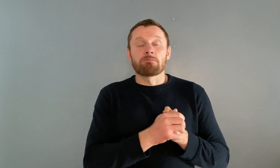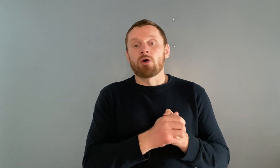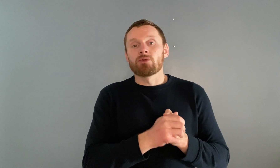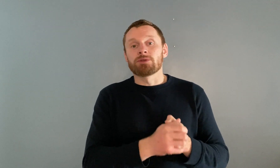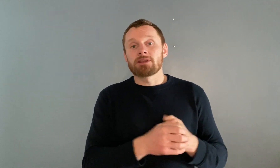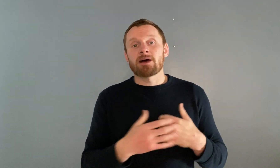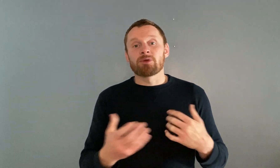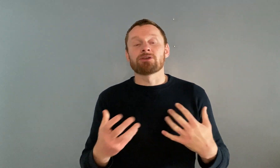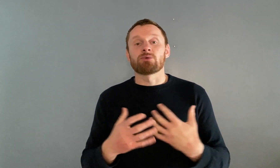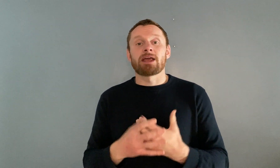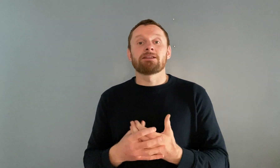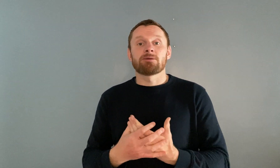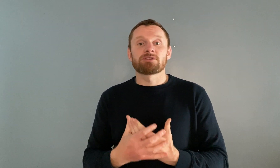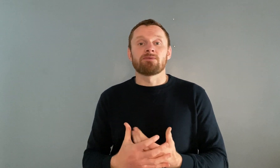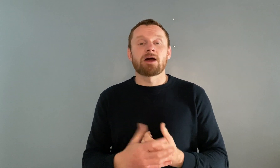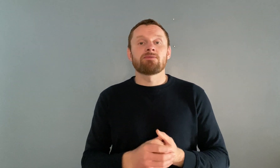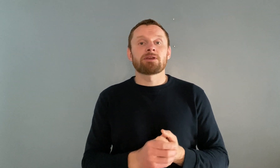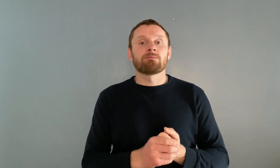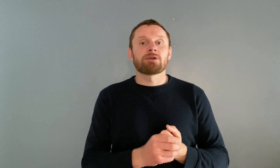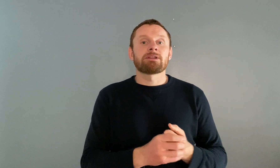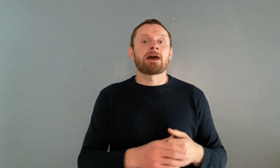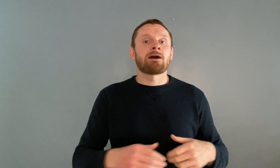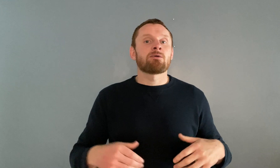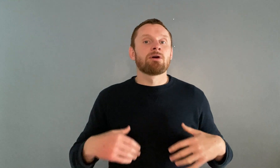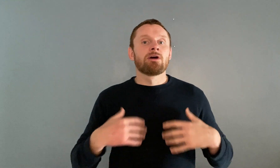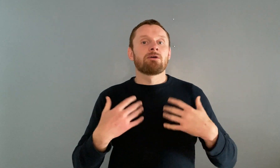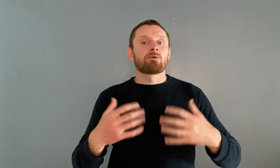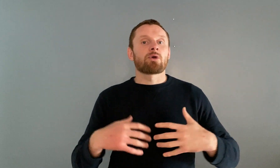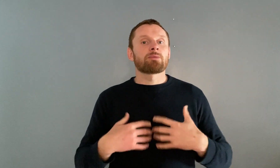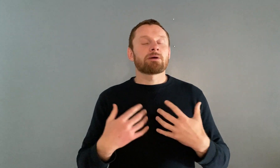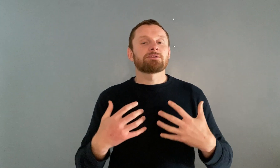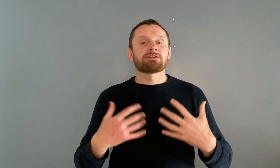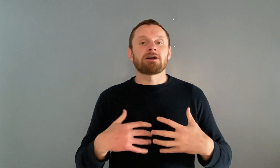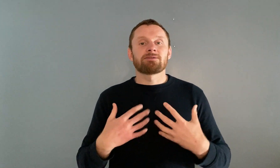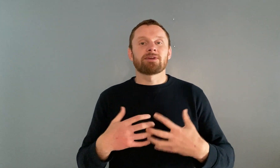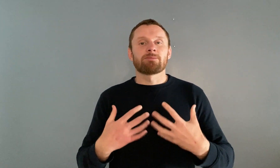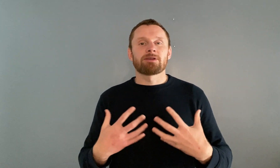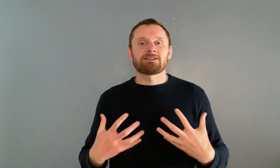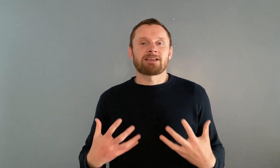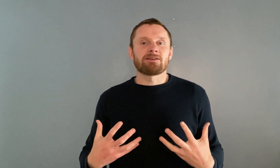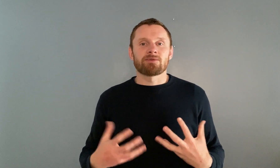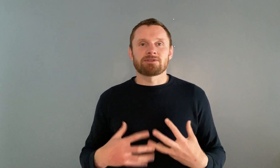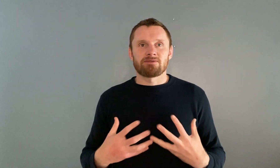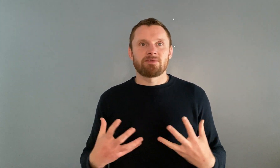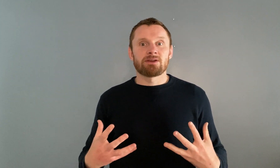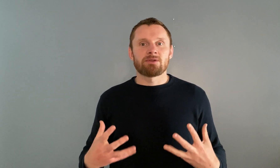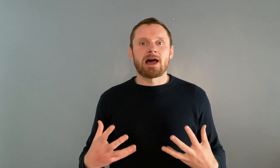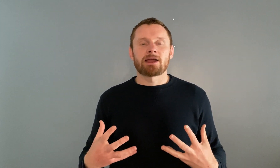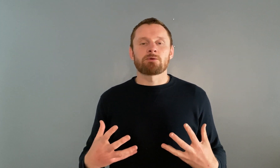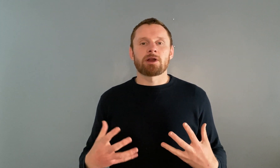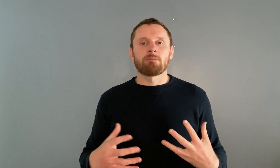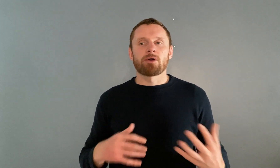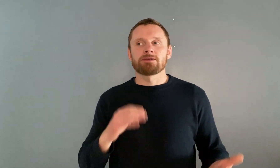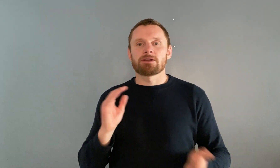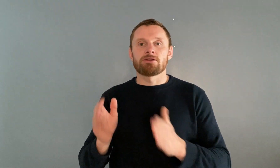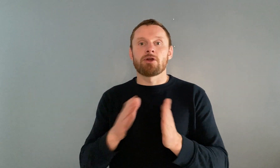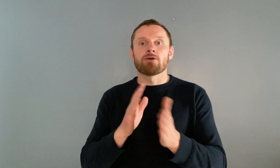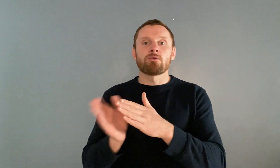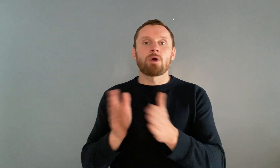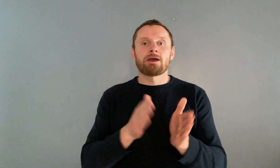important that we did that because we ended up surviving but now we want to be able to start to feel a bit safer to feel that anger in our bodies and know where